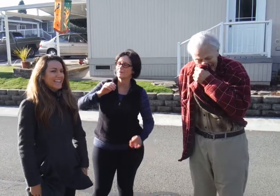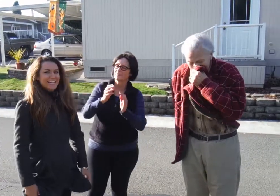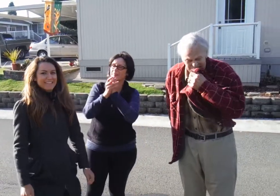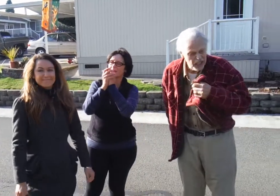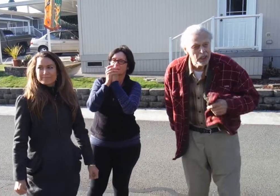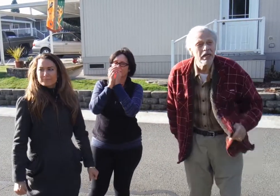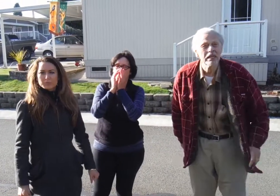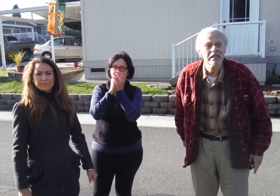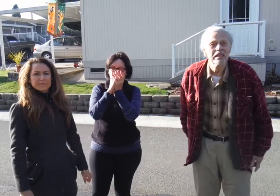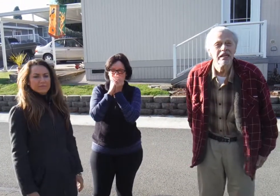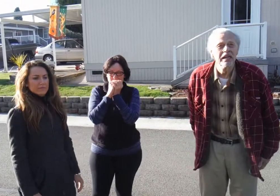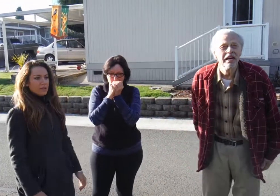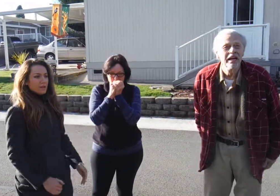Quiet down, young whippersnappers.